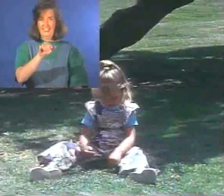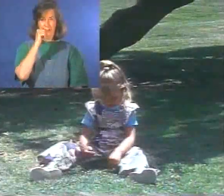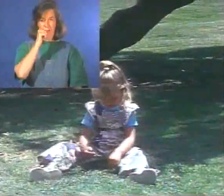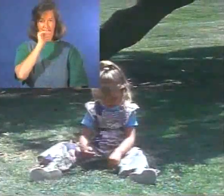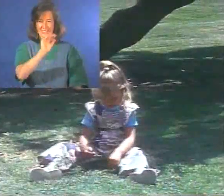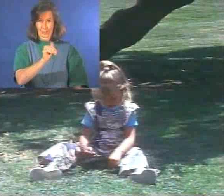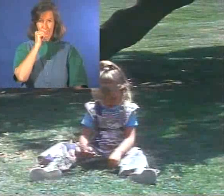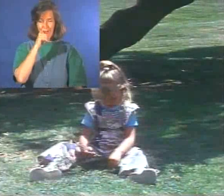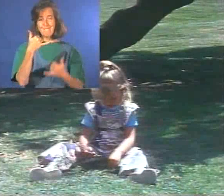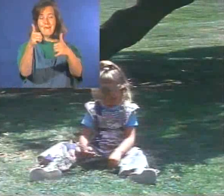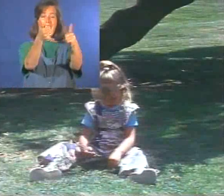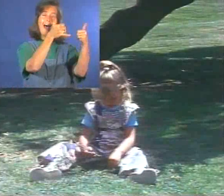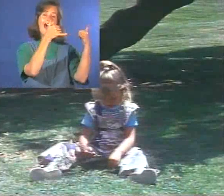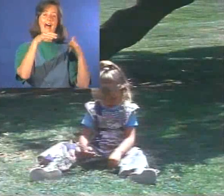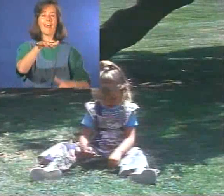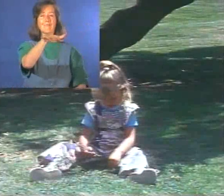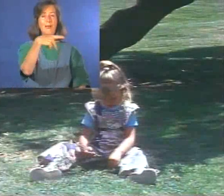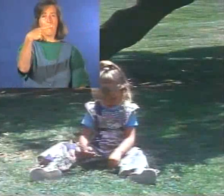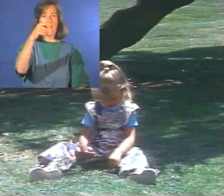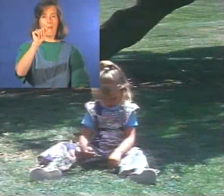This little girl is playing in the park.